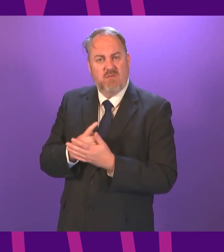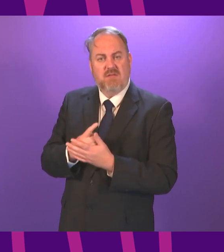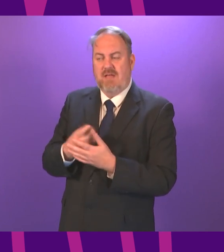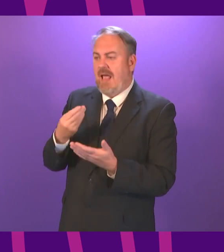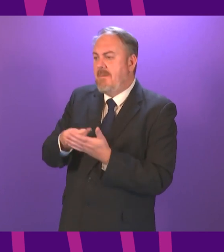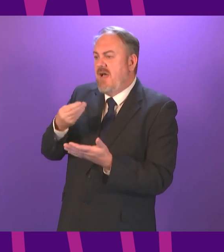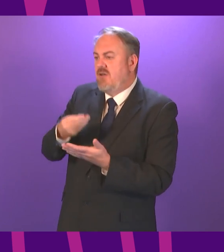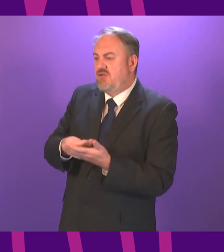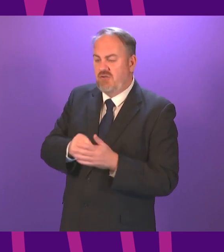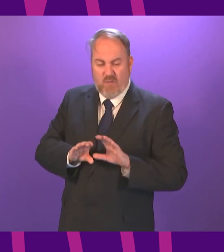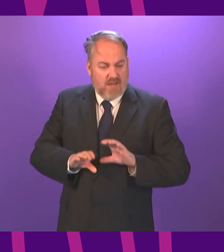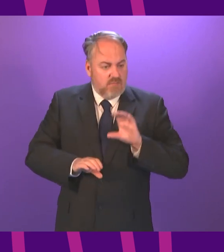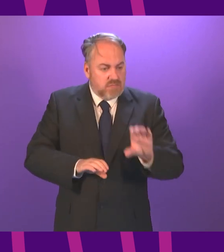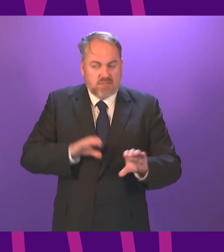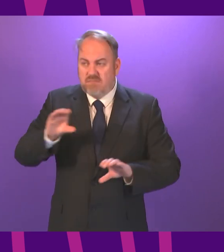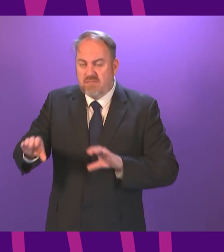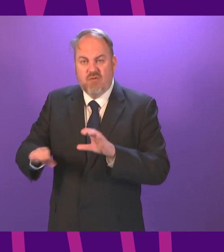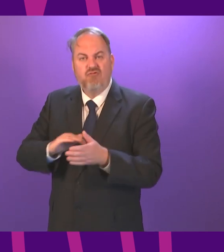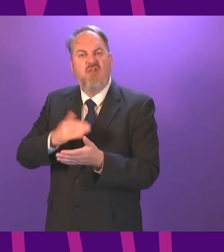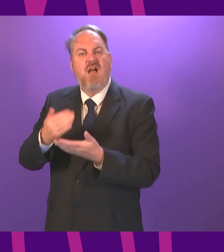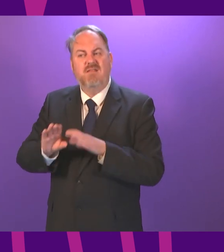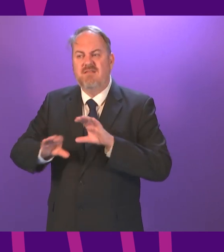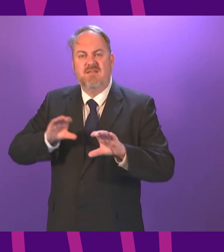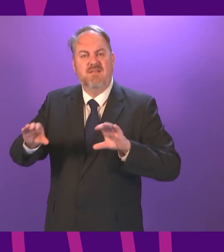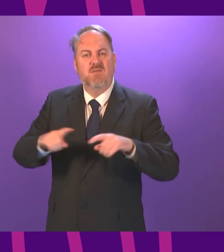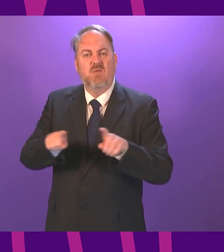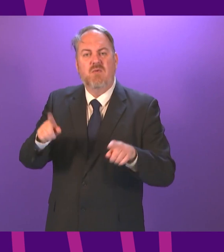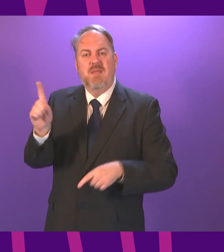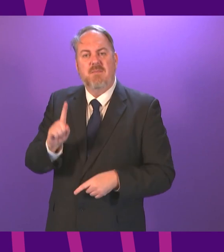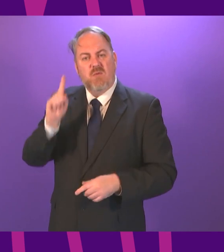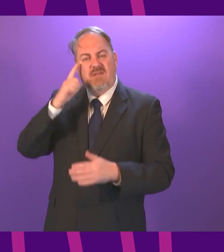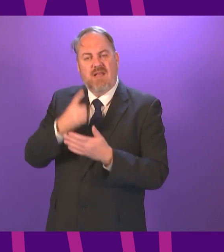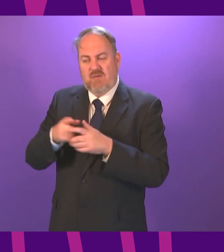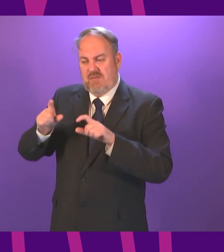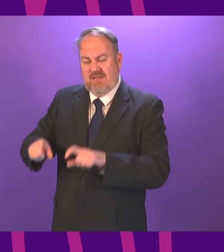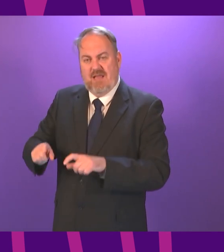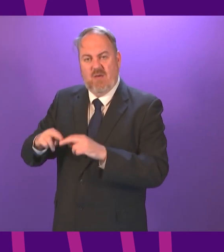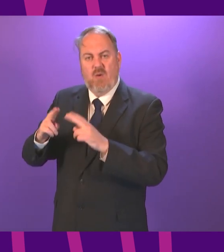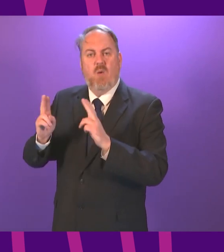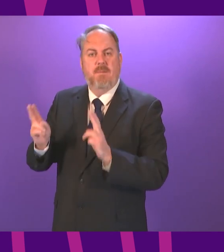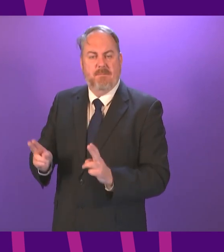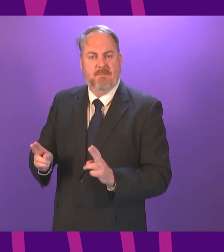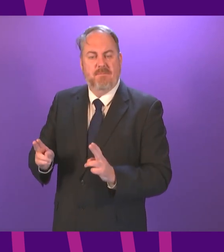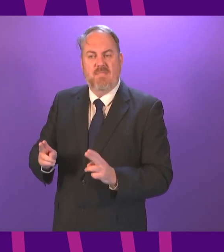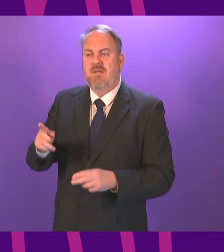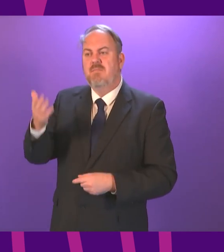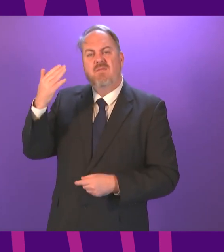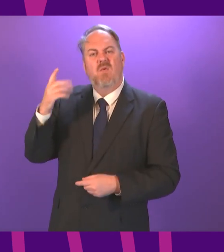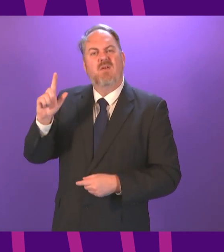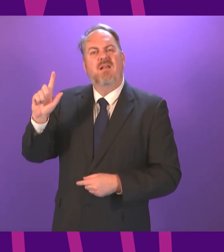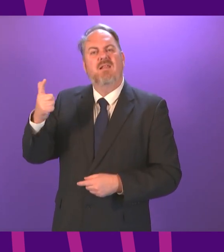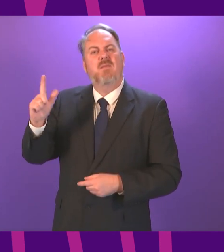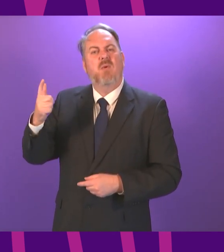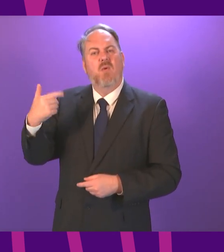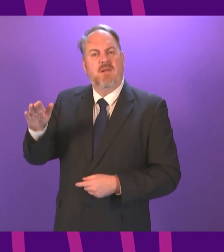so no one has to make that difficult decision. Alongside that, when you saw what happened in Liverpool and in Manchester when they went into higher levels of